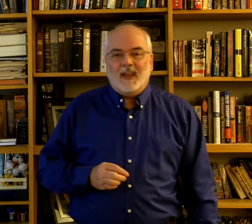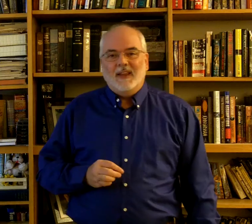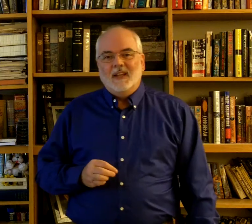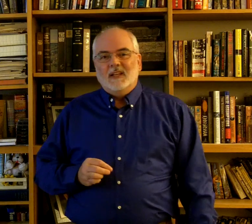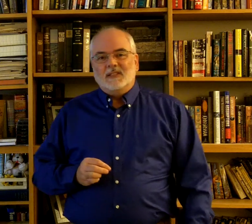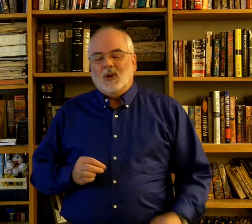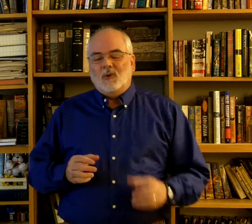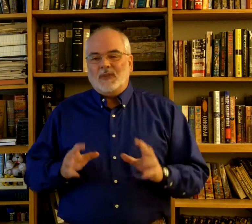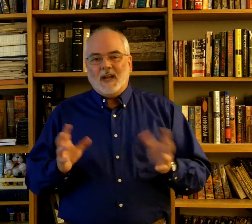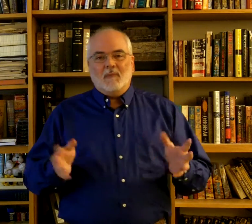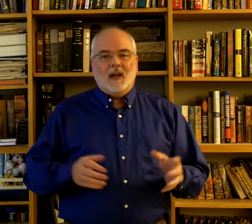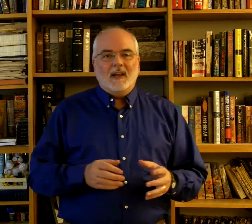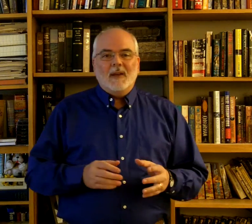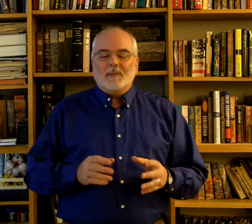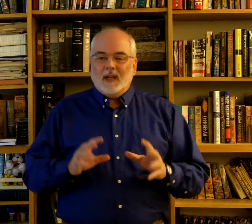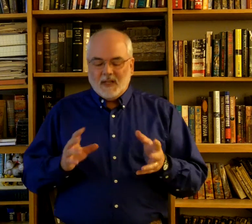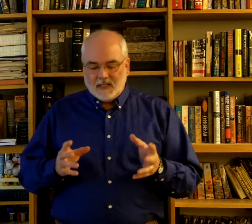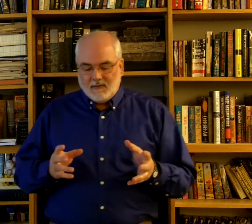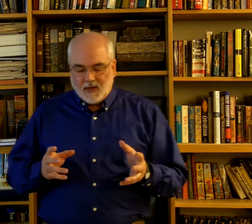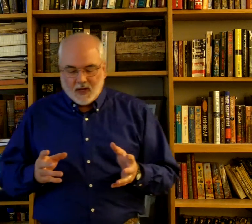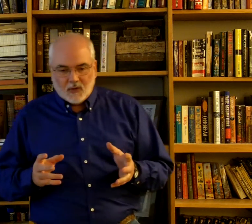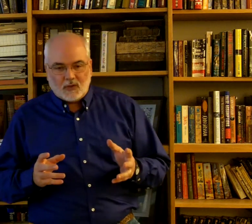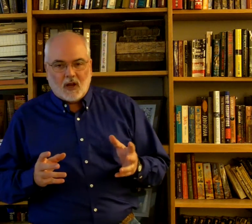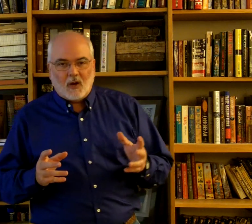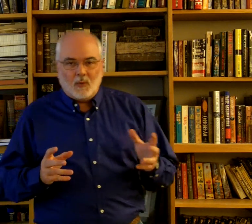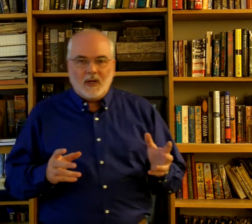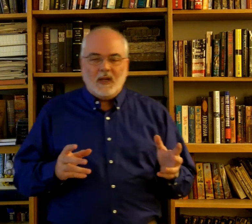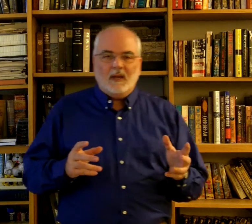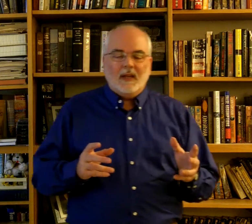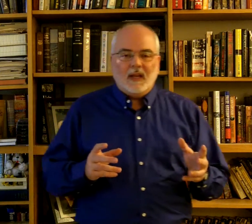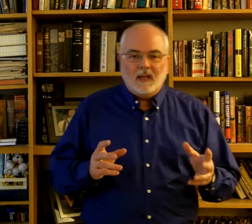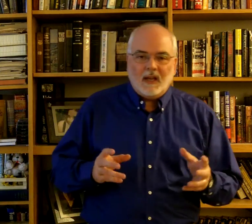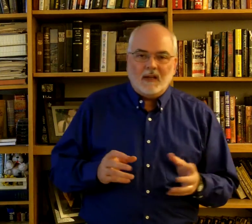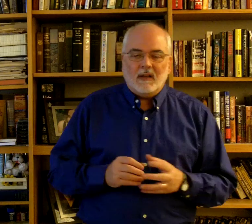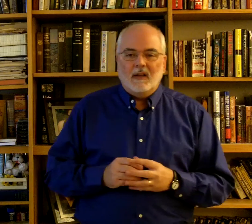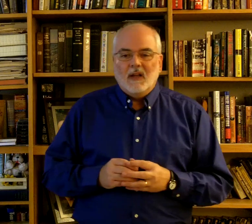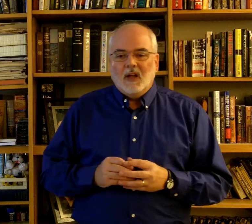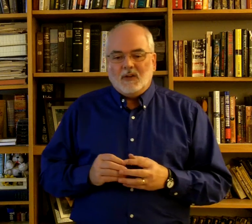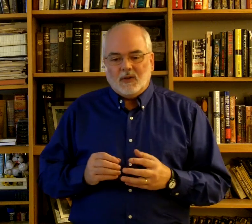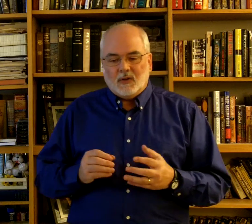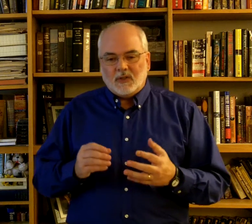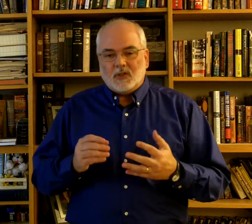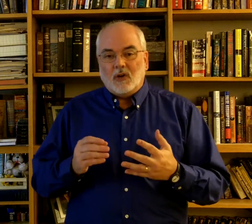So, with that in mind, the LTC videos are really intended to serve